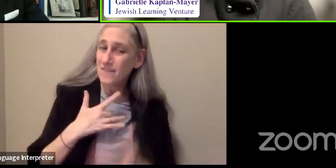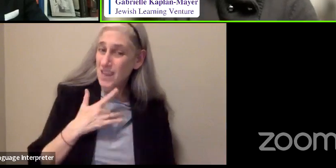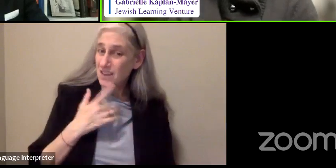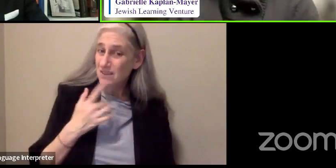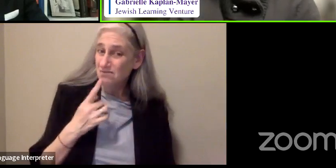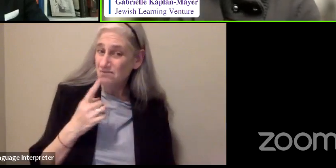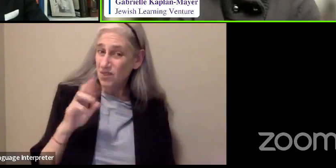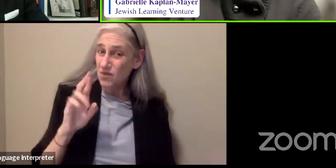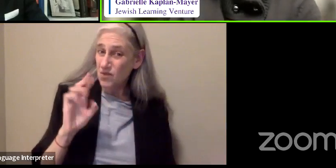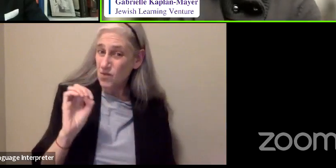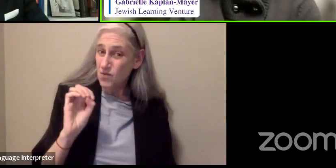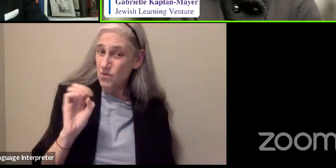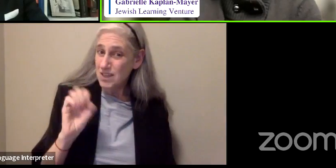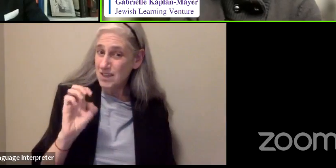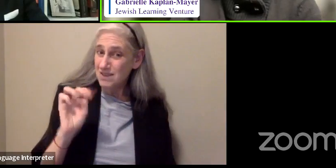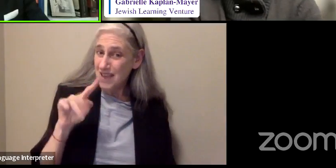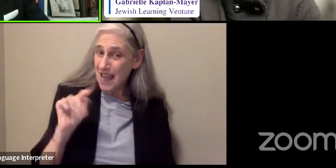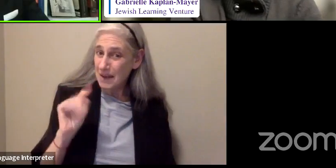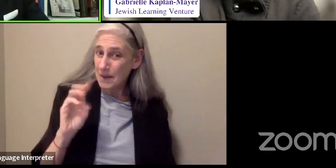that doctor.